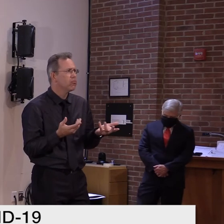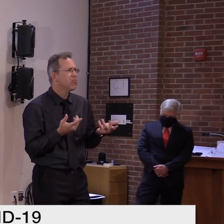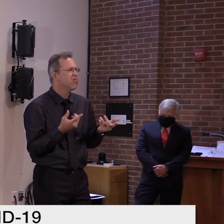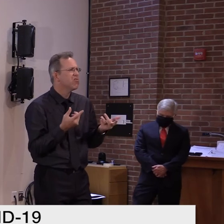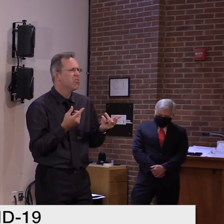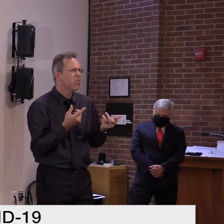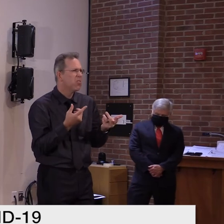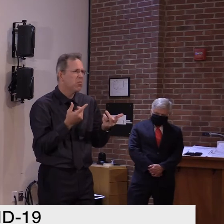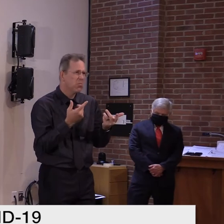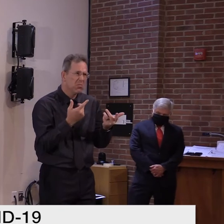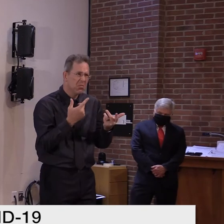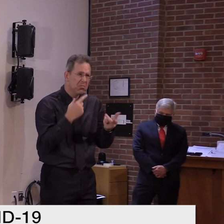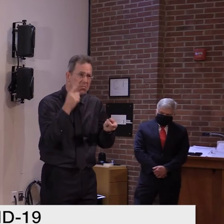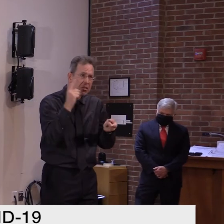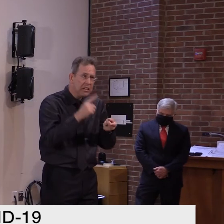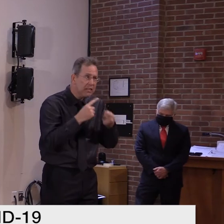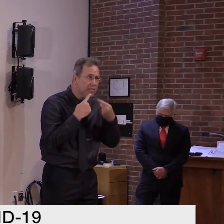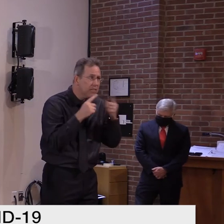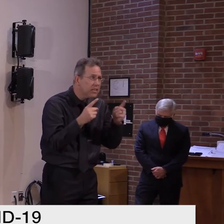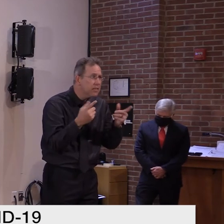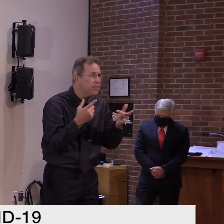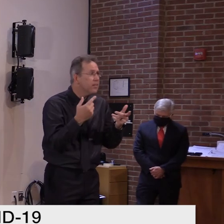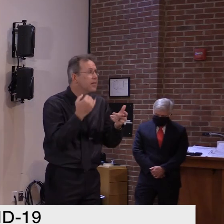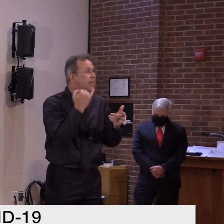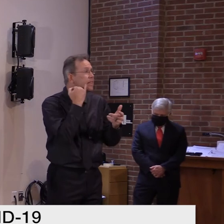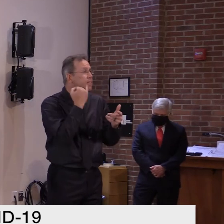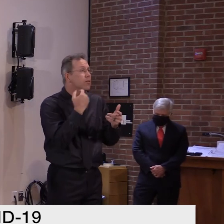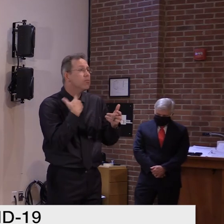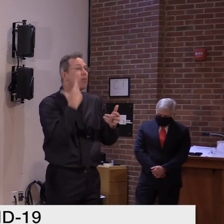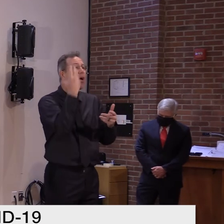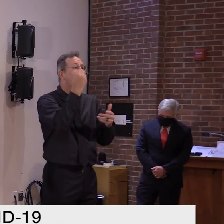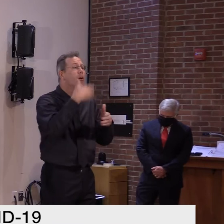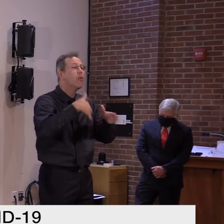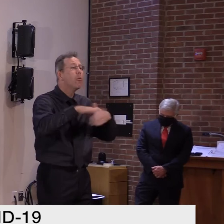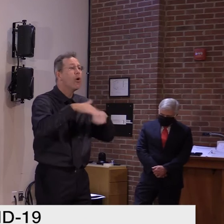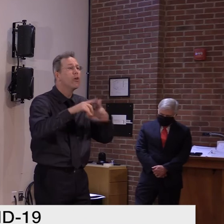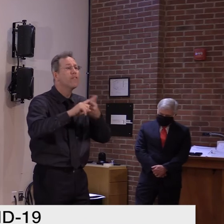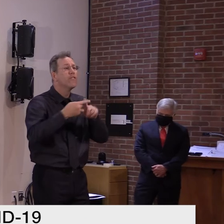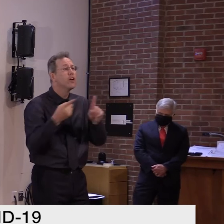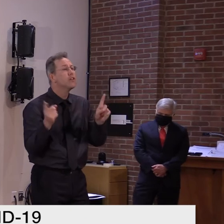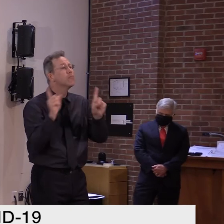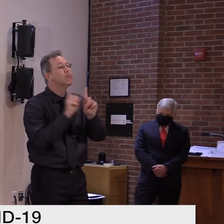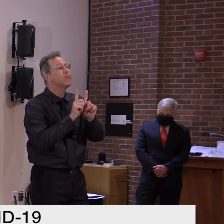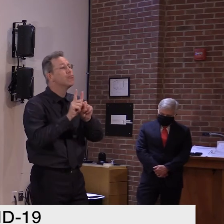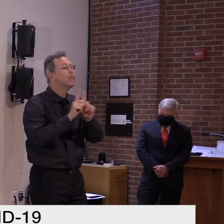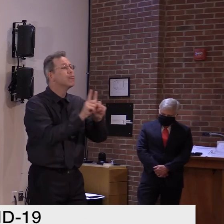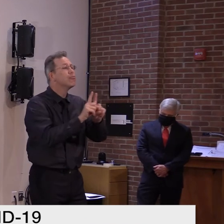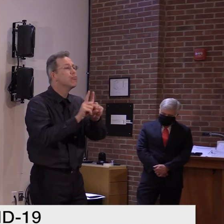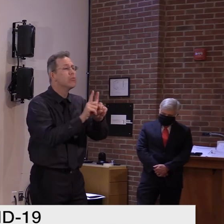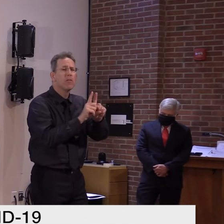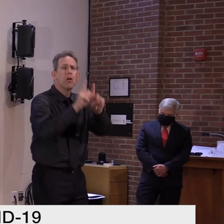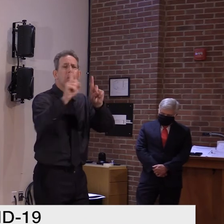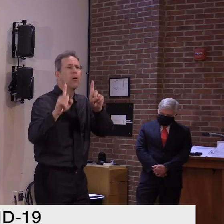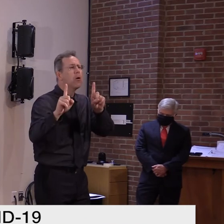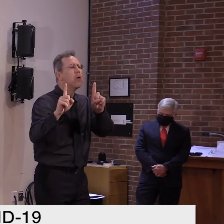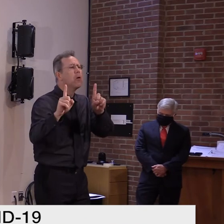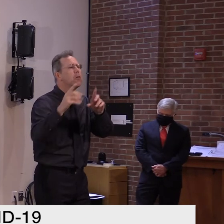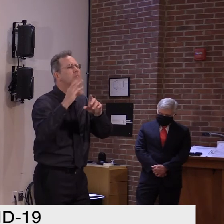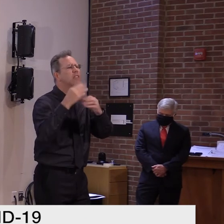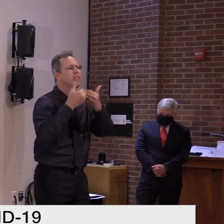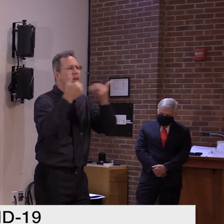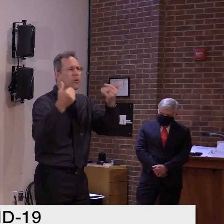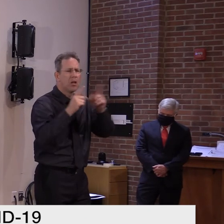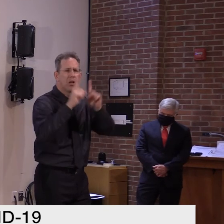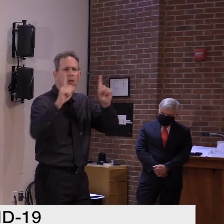if you're to walk along a road, you know, with, you know, friend or a parent on opposite sides of a dirt road, you know, one of the back roads,